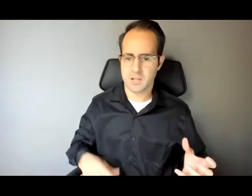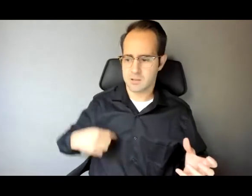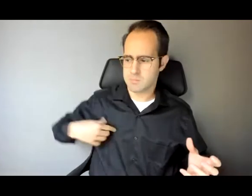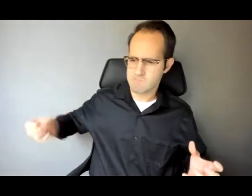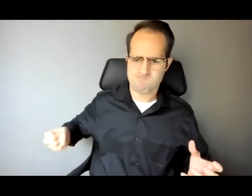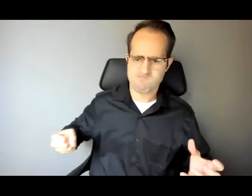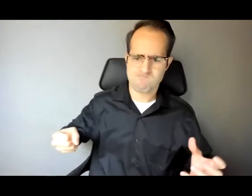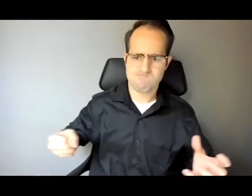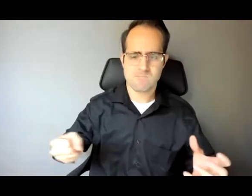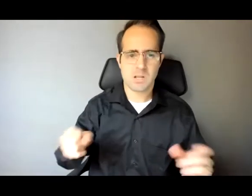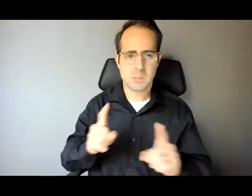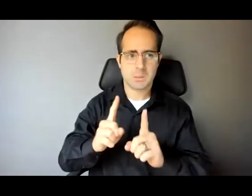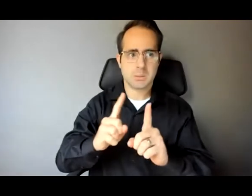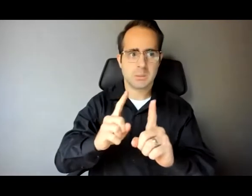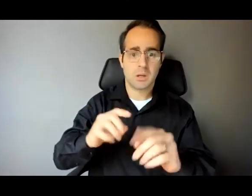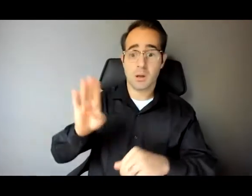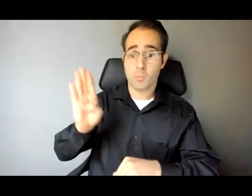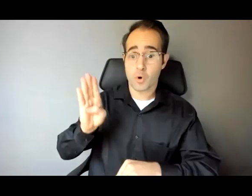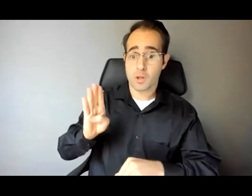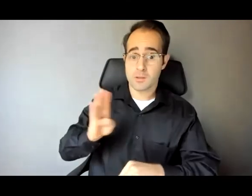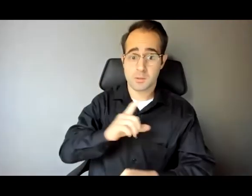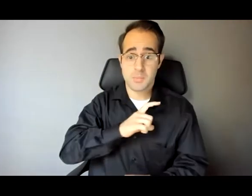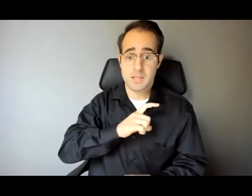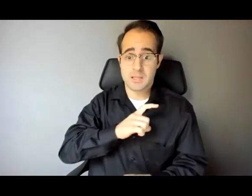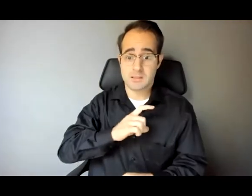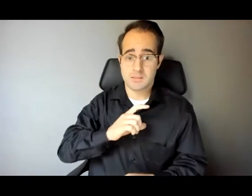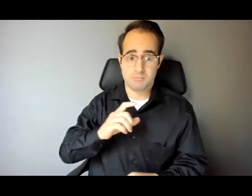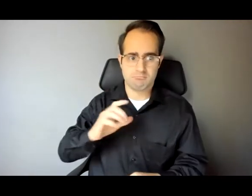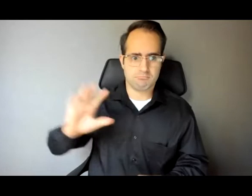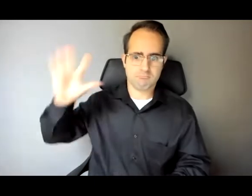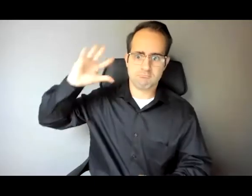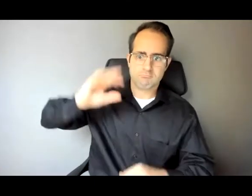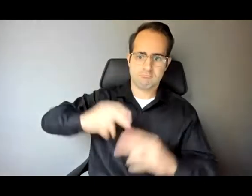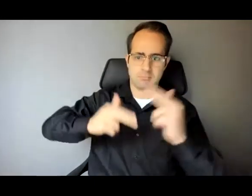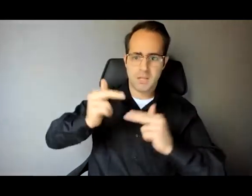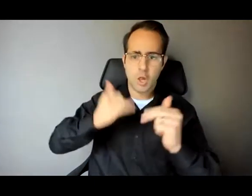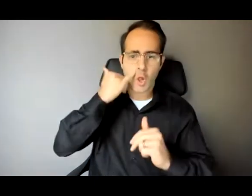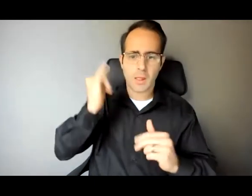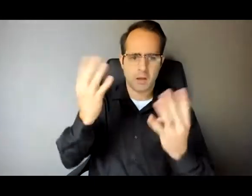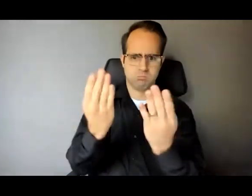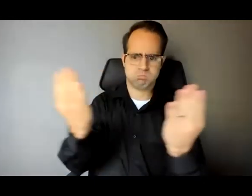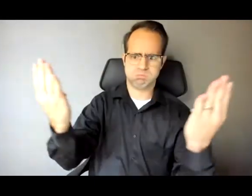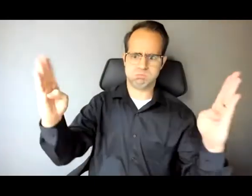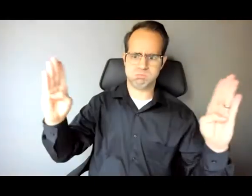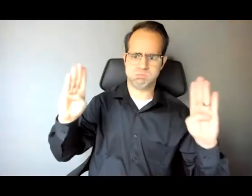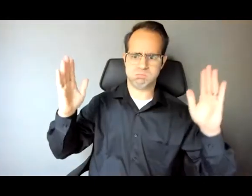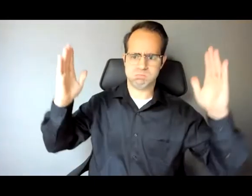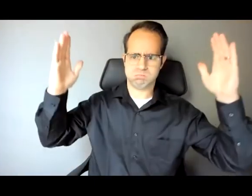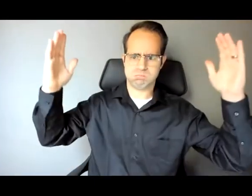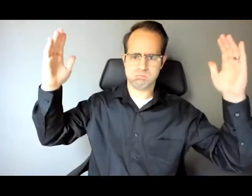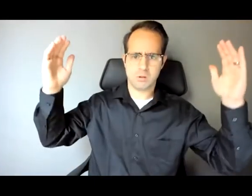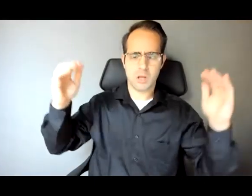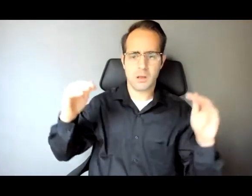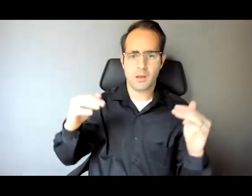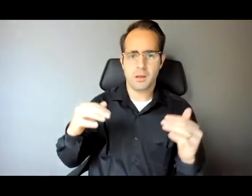Brooklyn's police precincts were, and still are, built like fortresses. Really, like their granite facades, a thin gray